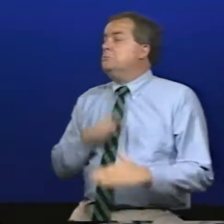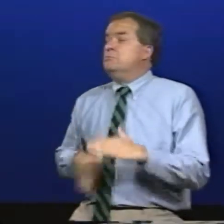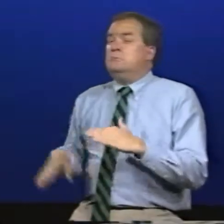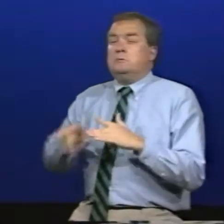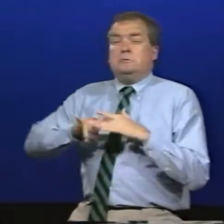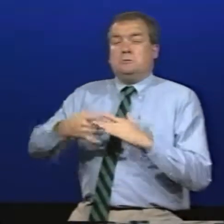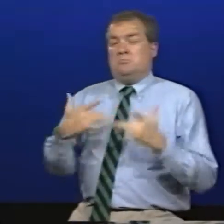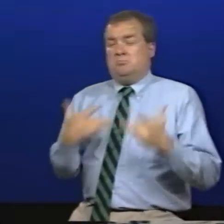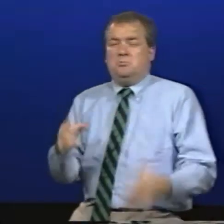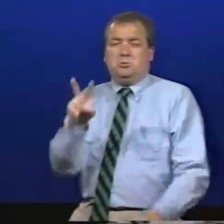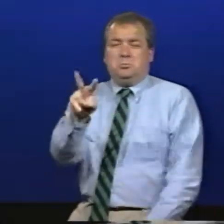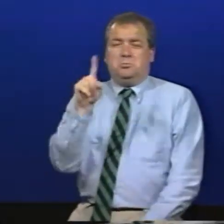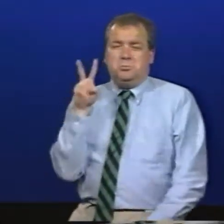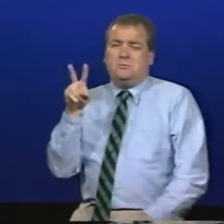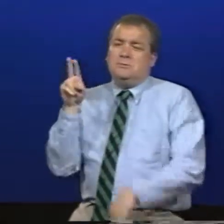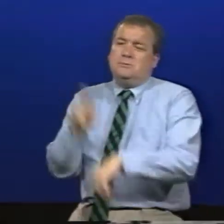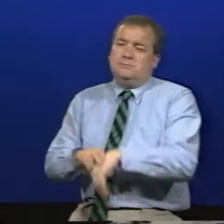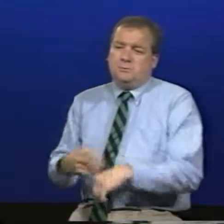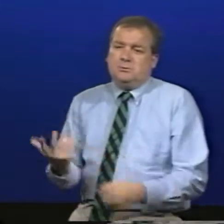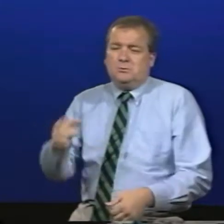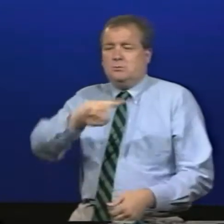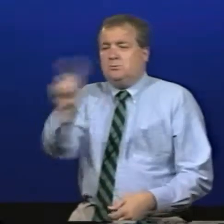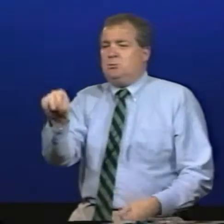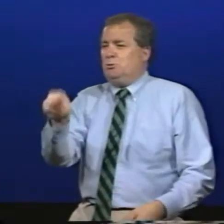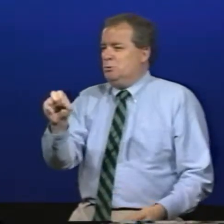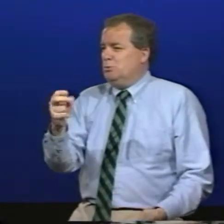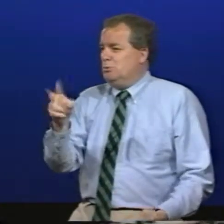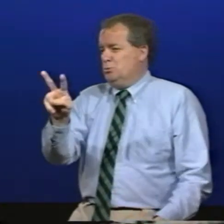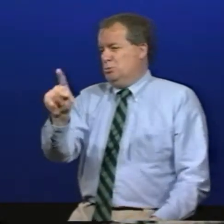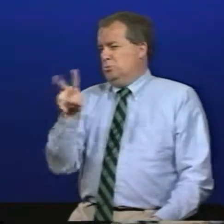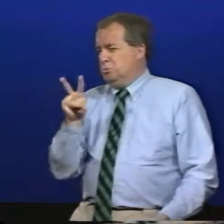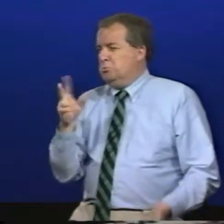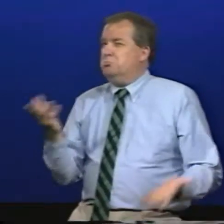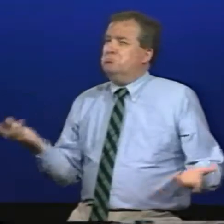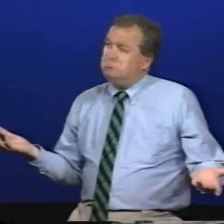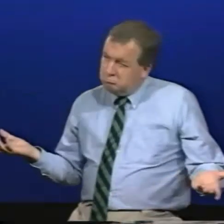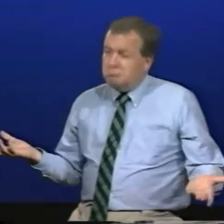I think a good basis is usually to start with a 2-1-2 zone defense